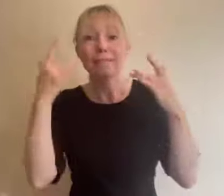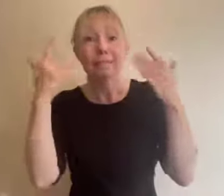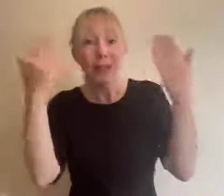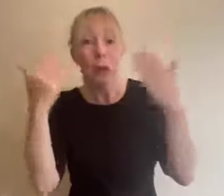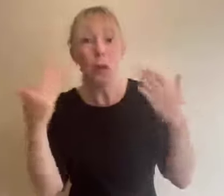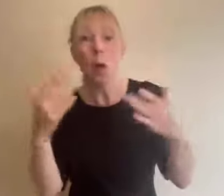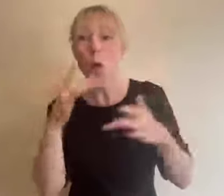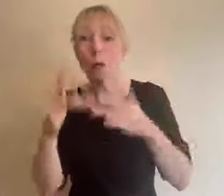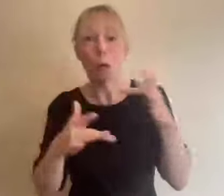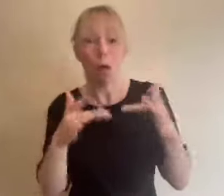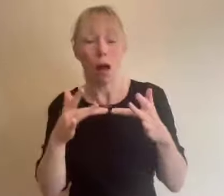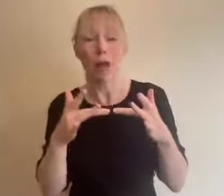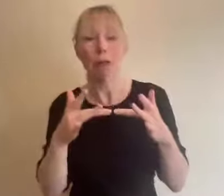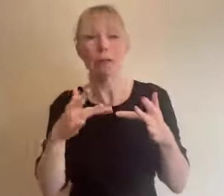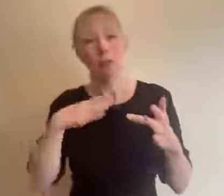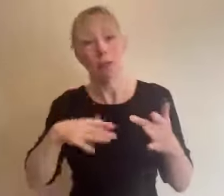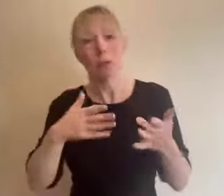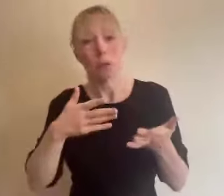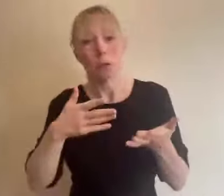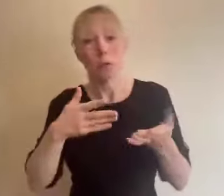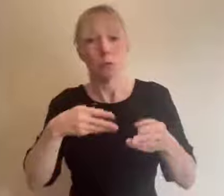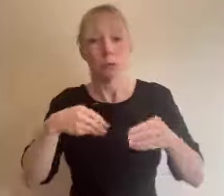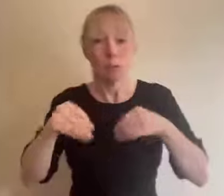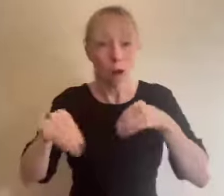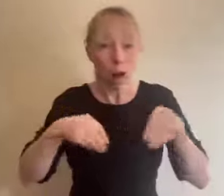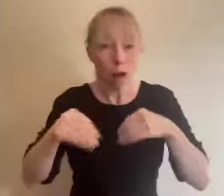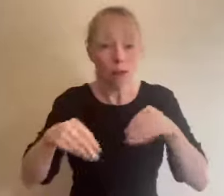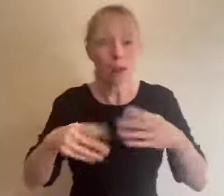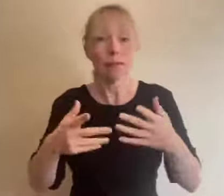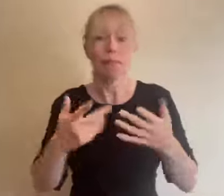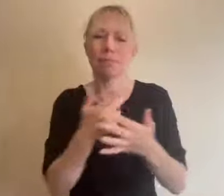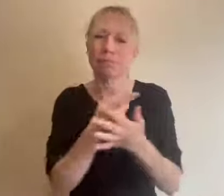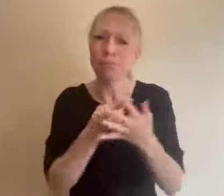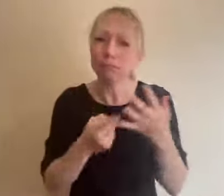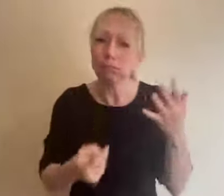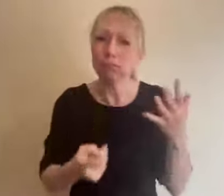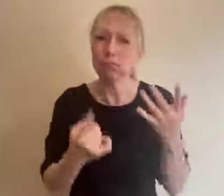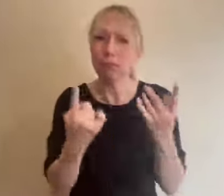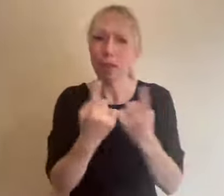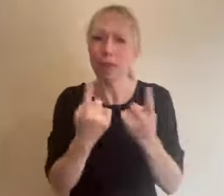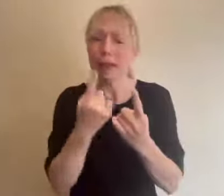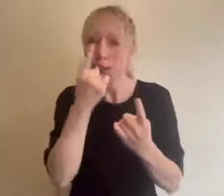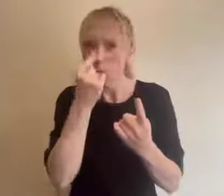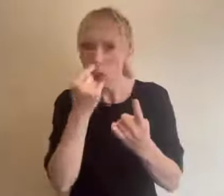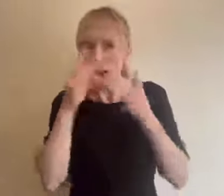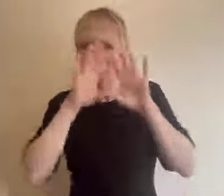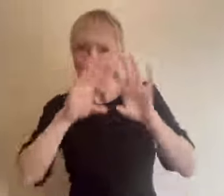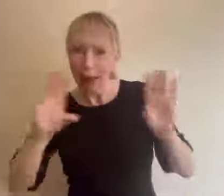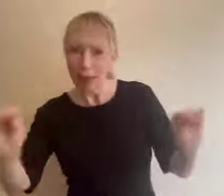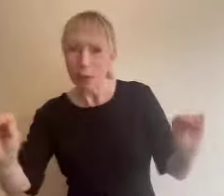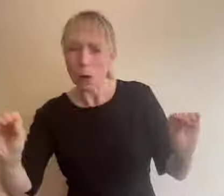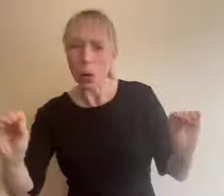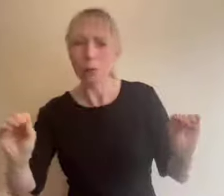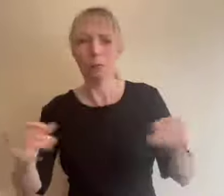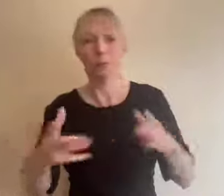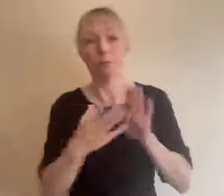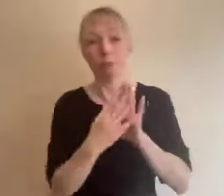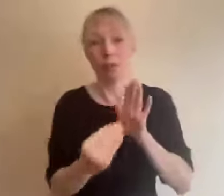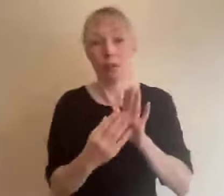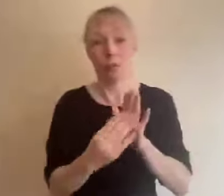means you need to market the event there are lots of things you can do to tell people about your event such as write